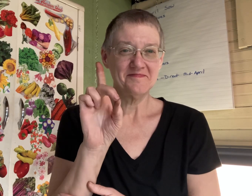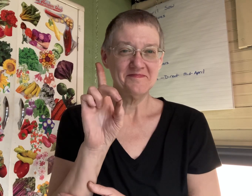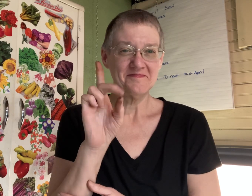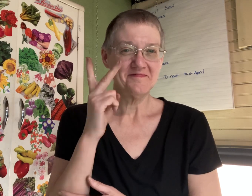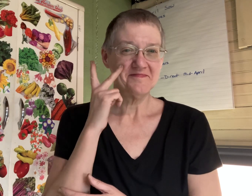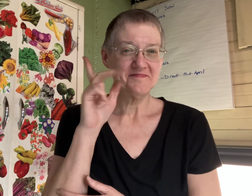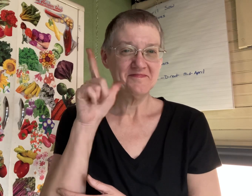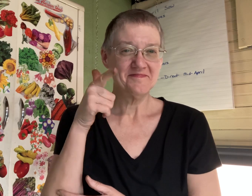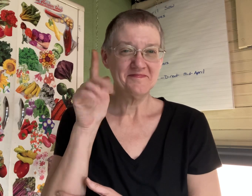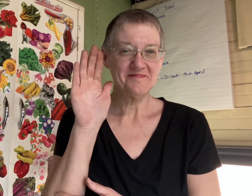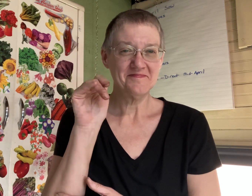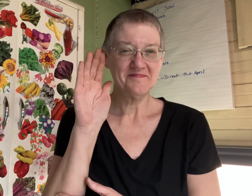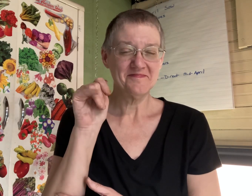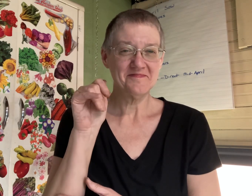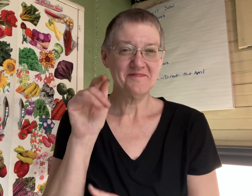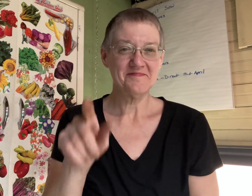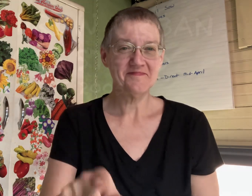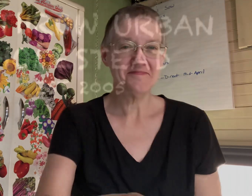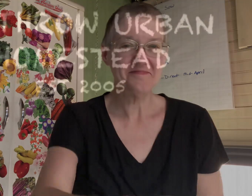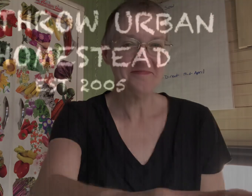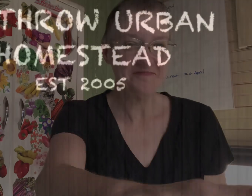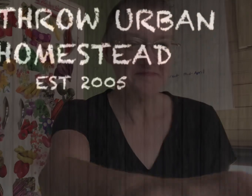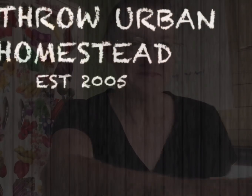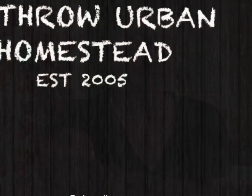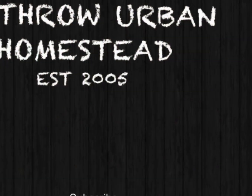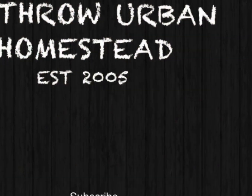see you later bye bye you